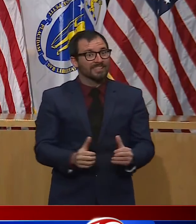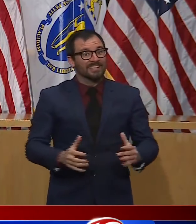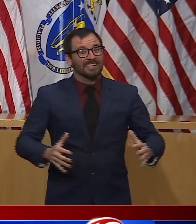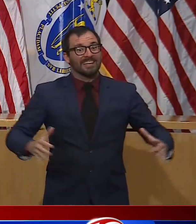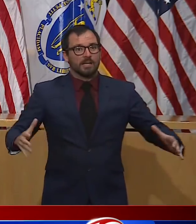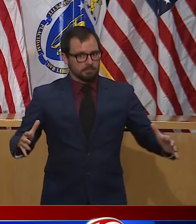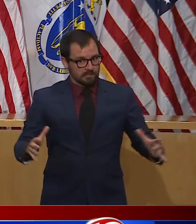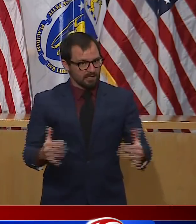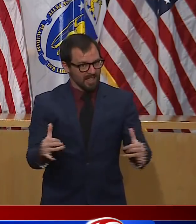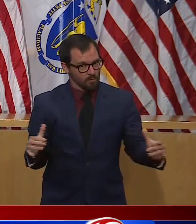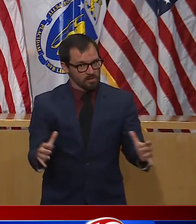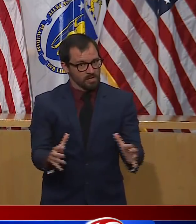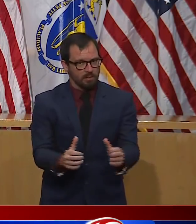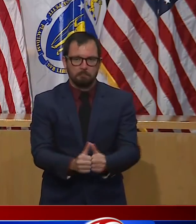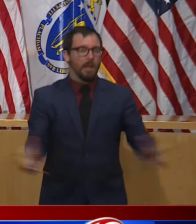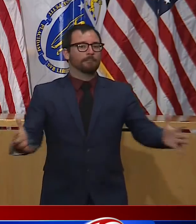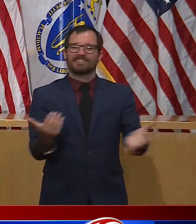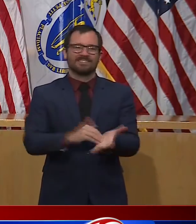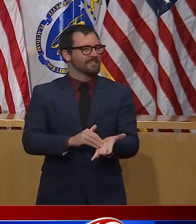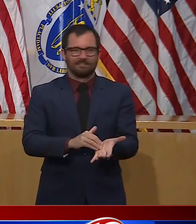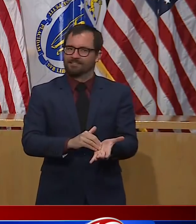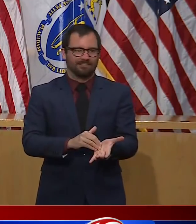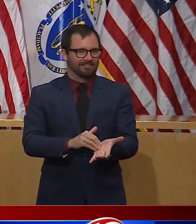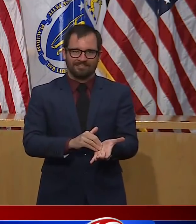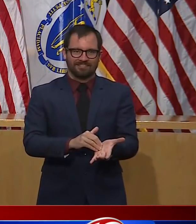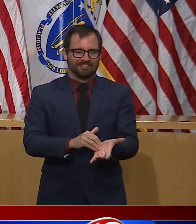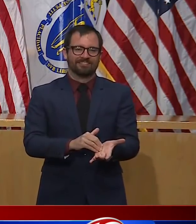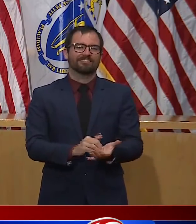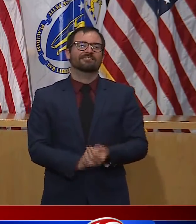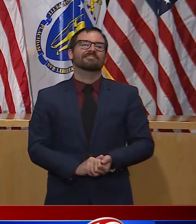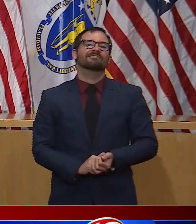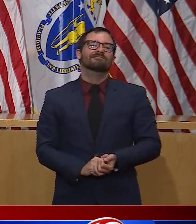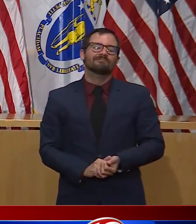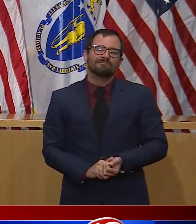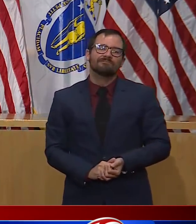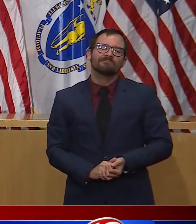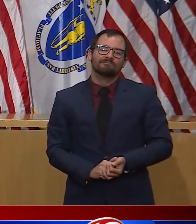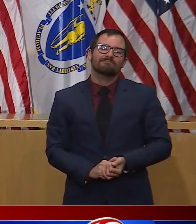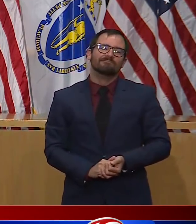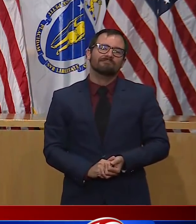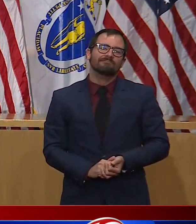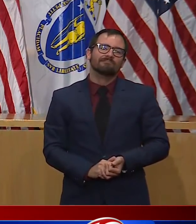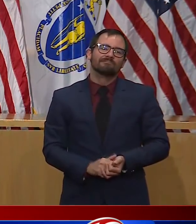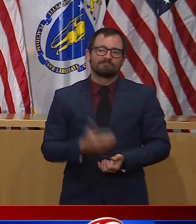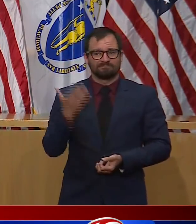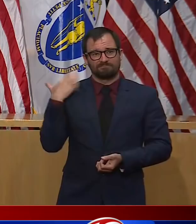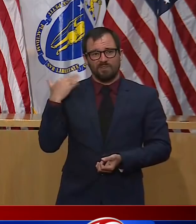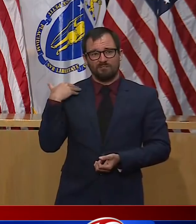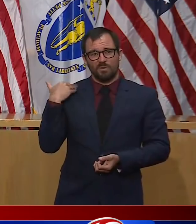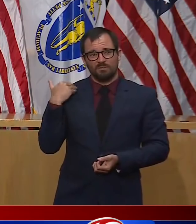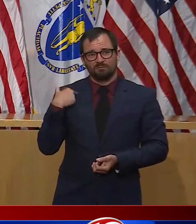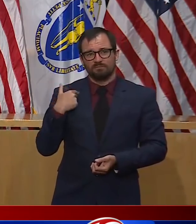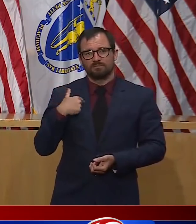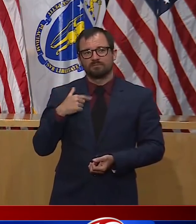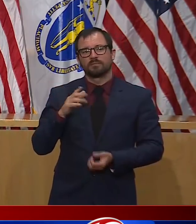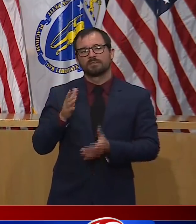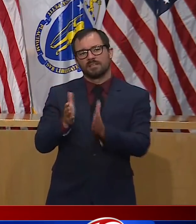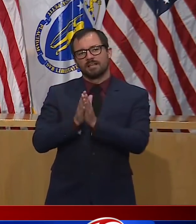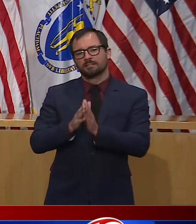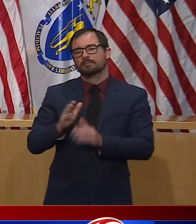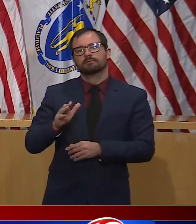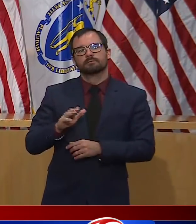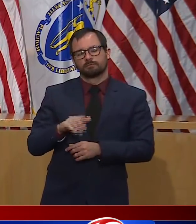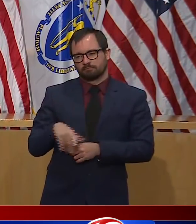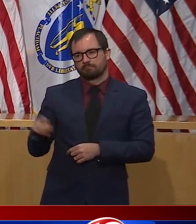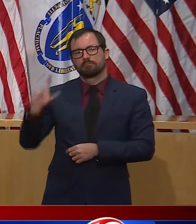I tasked Lieutenant Governor Karen Polito to work with Housing and Economic Development Secretary Mike Keneally to bring together experts